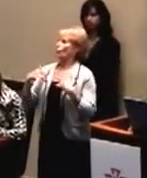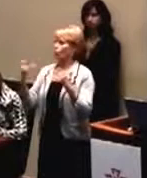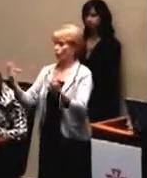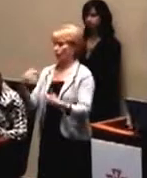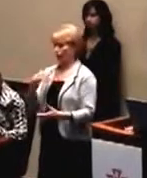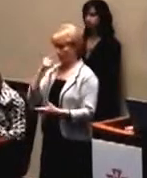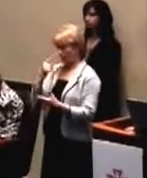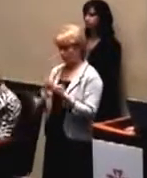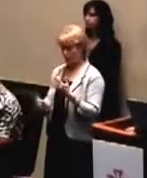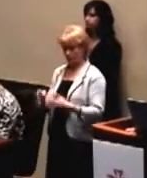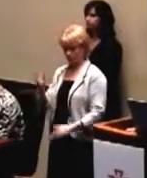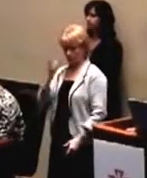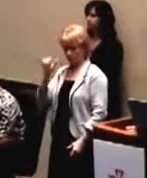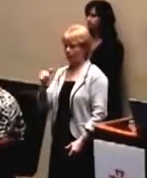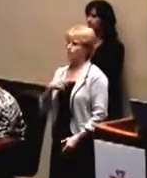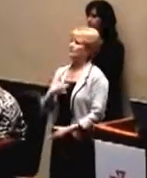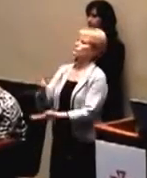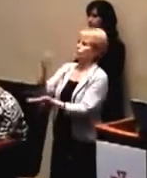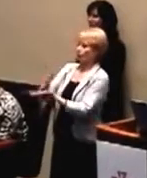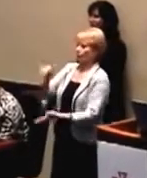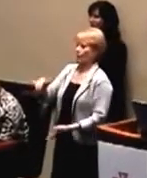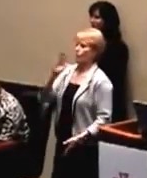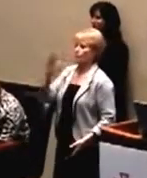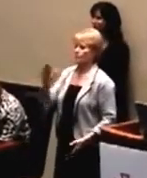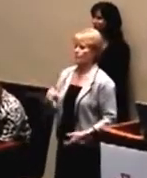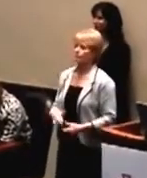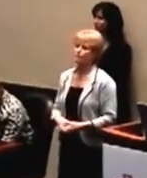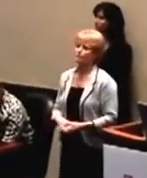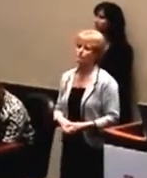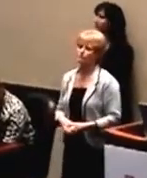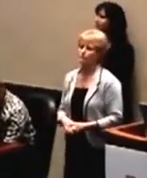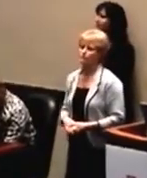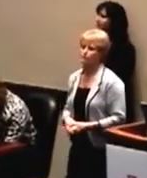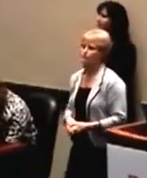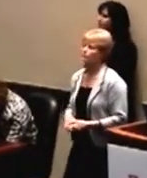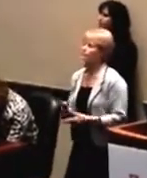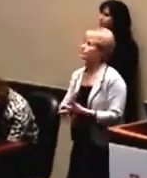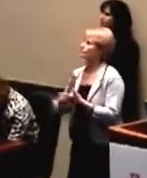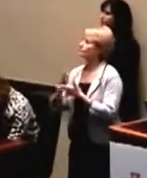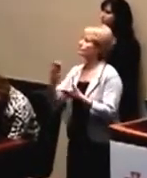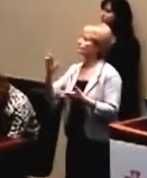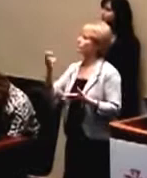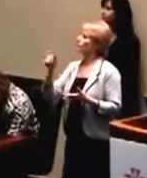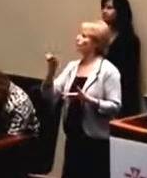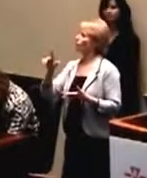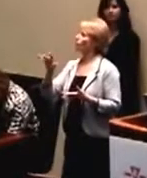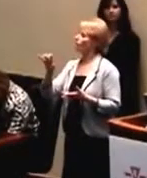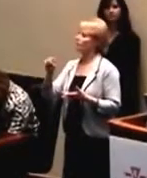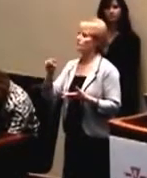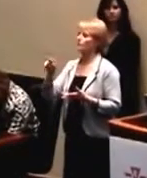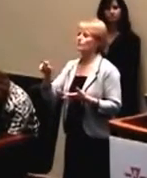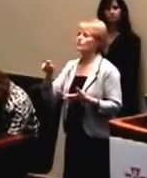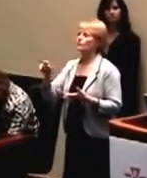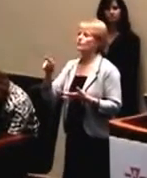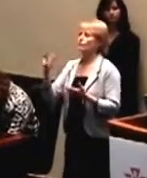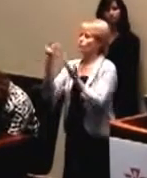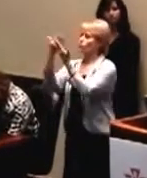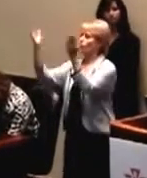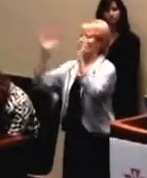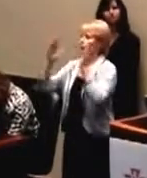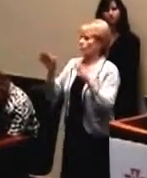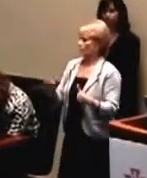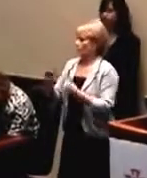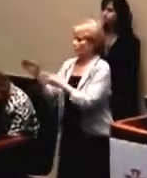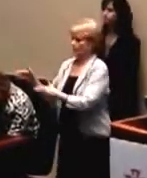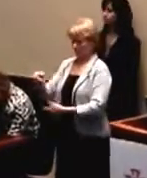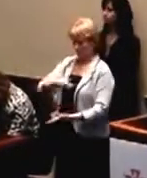disappointed to hear that. We're going to put a stop to that. A couple of other things. Charles, you commented on moving booths away from